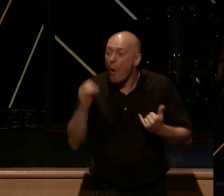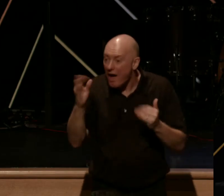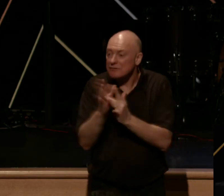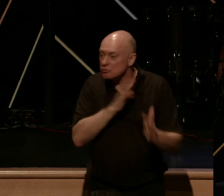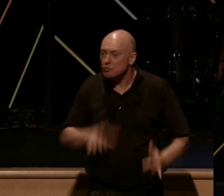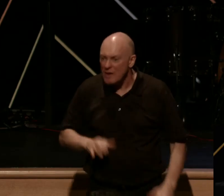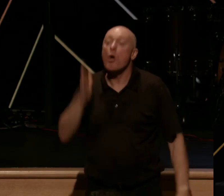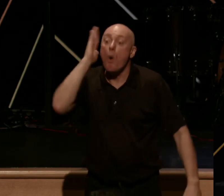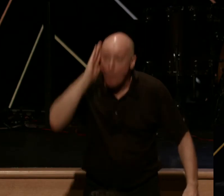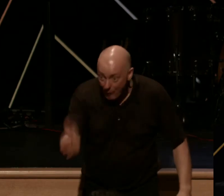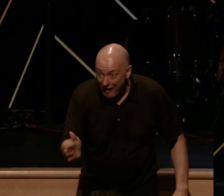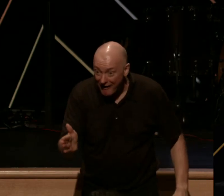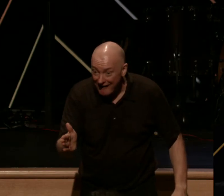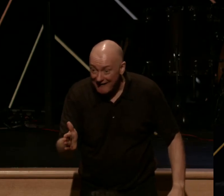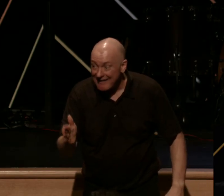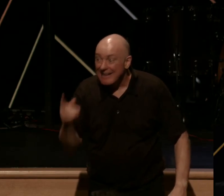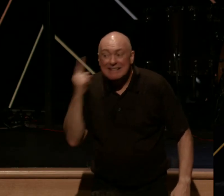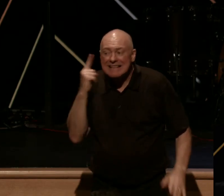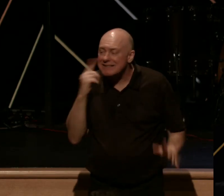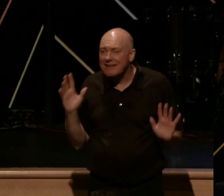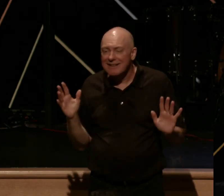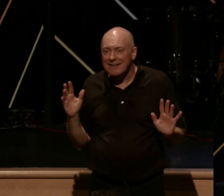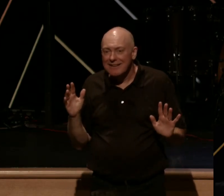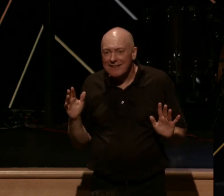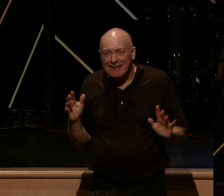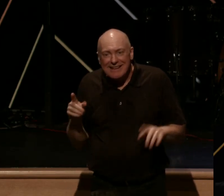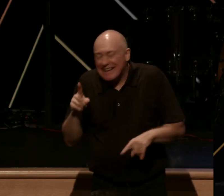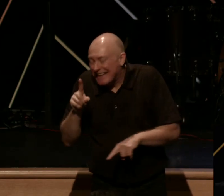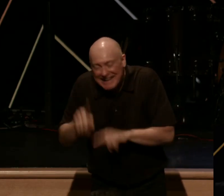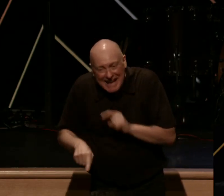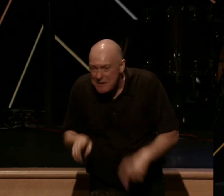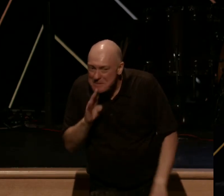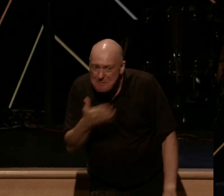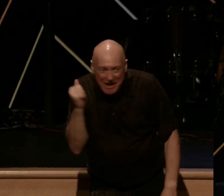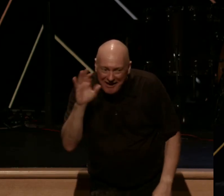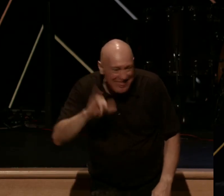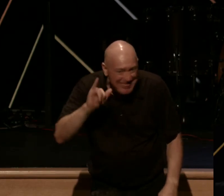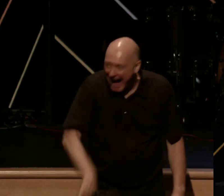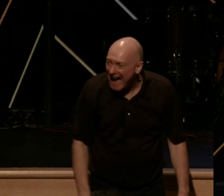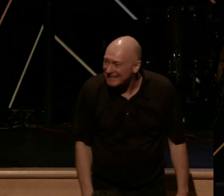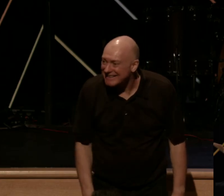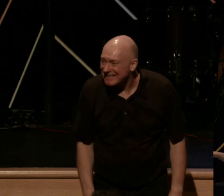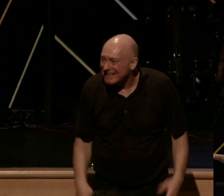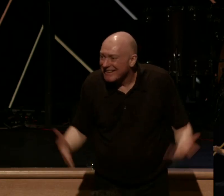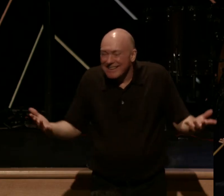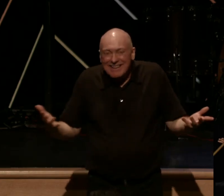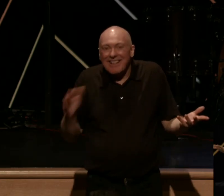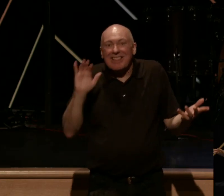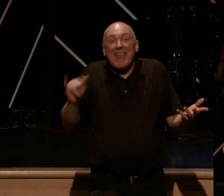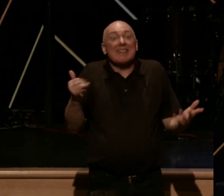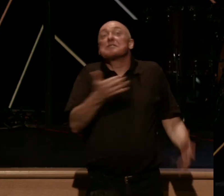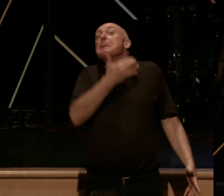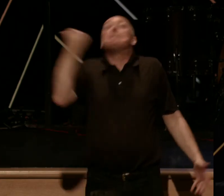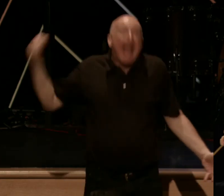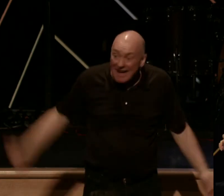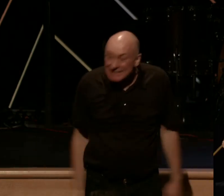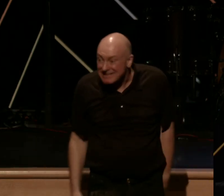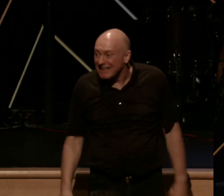Christ. And listen, it does not get any better than this. This is as good as it gets. This is a taste of